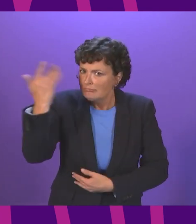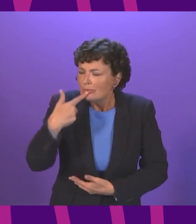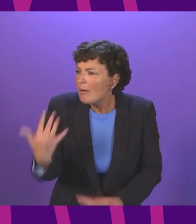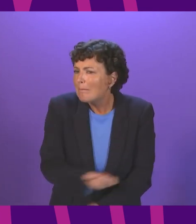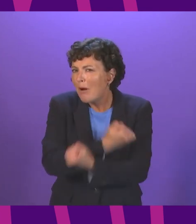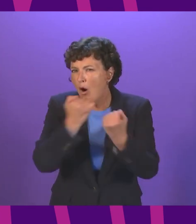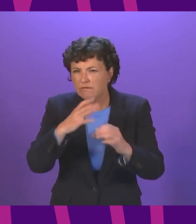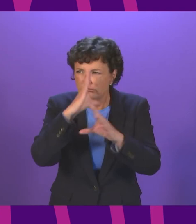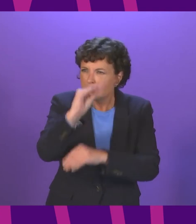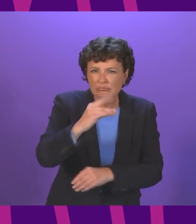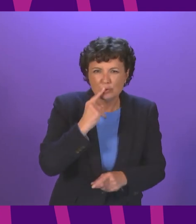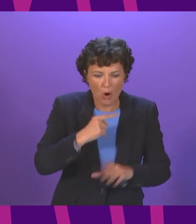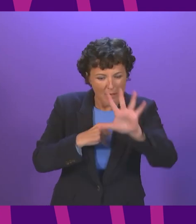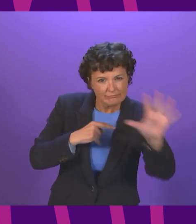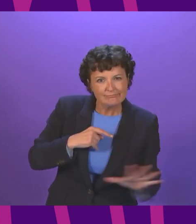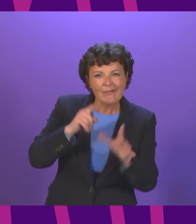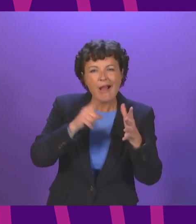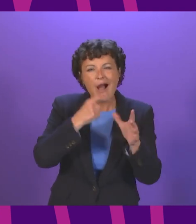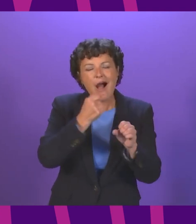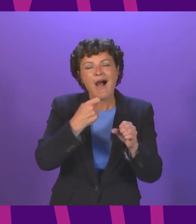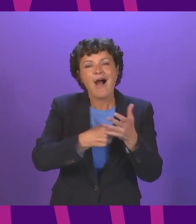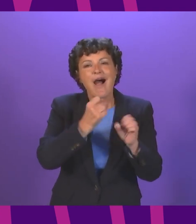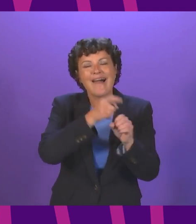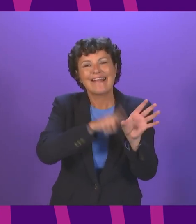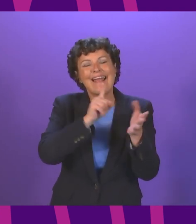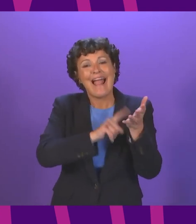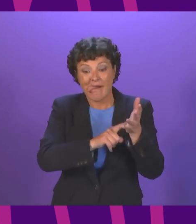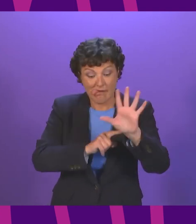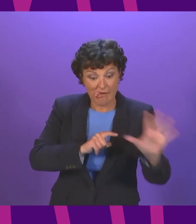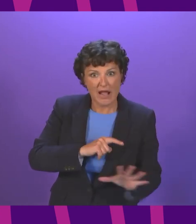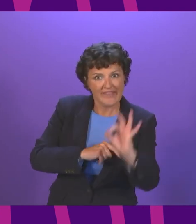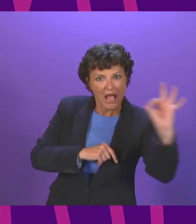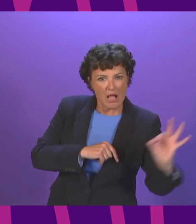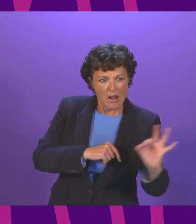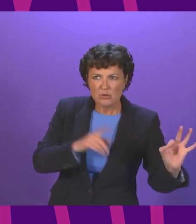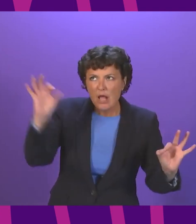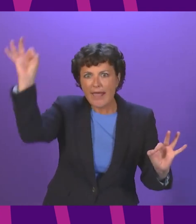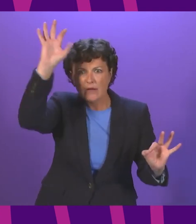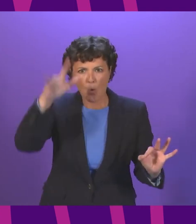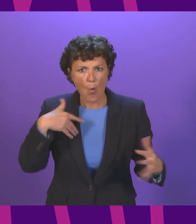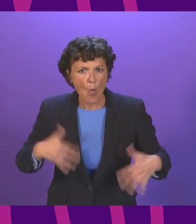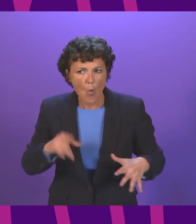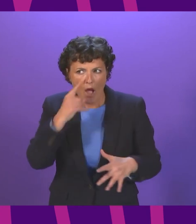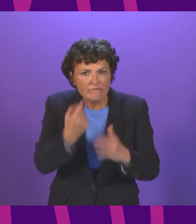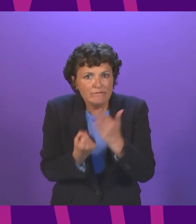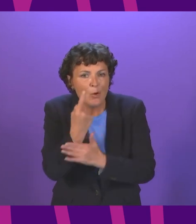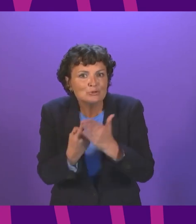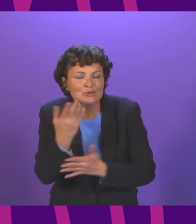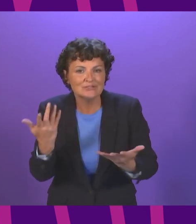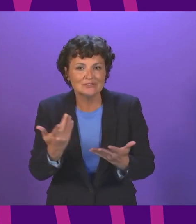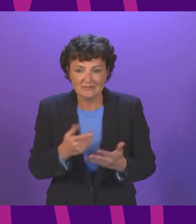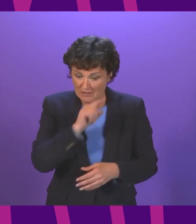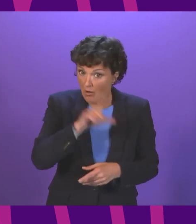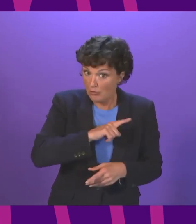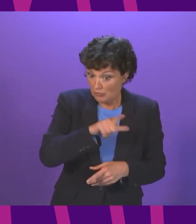of Argyle and the islands and Mark Ruskell set out some of the elements of the programme for government which emerged from the